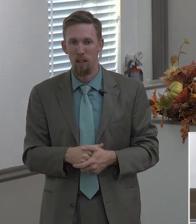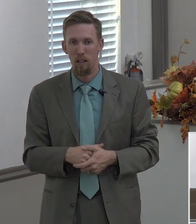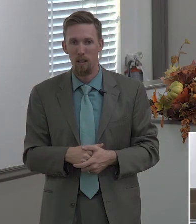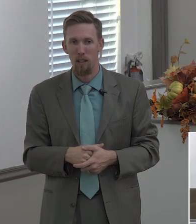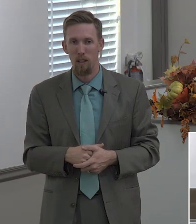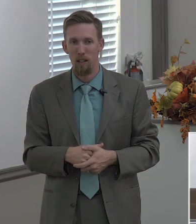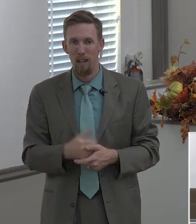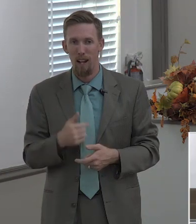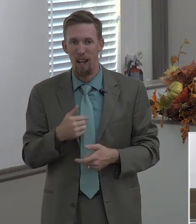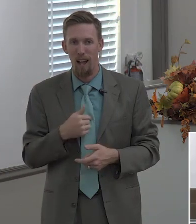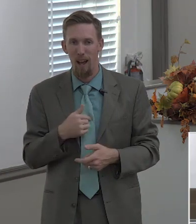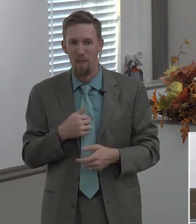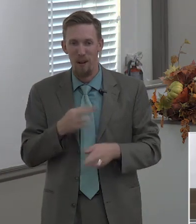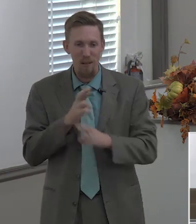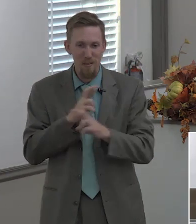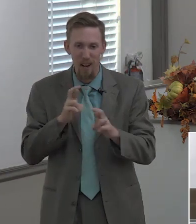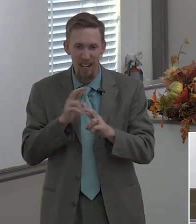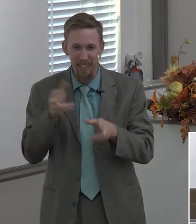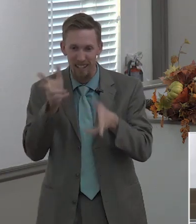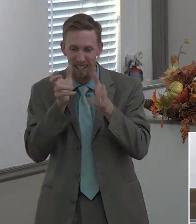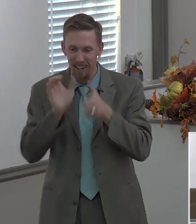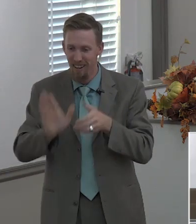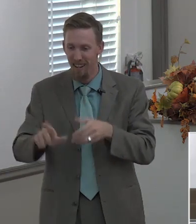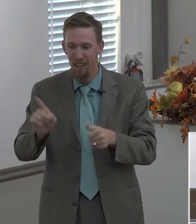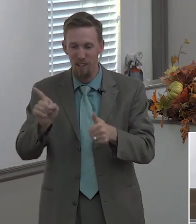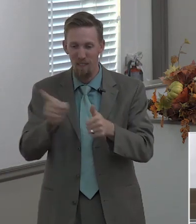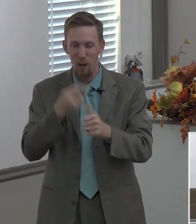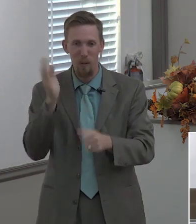i can't hardly wait to hear that first message